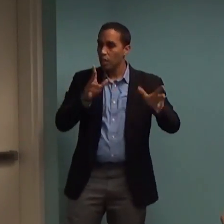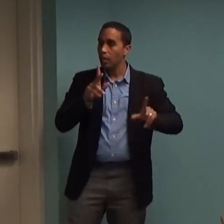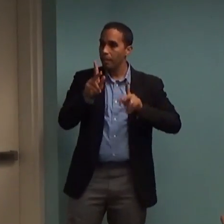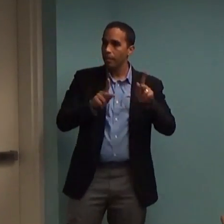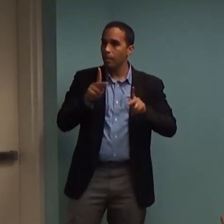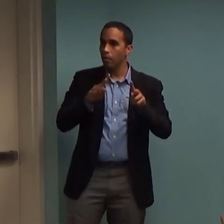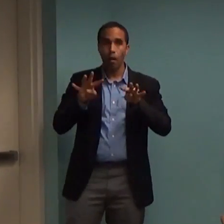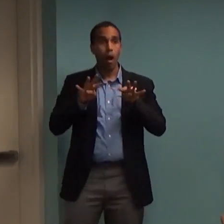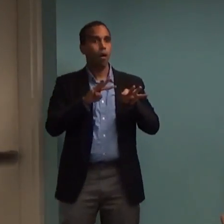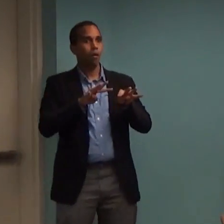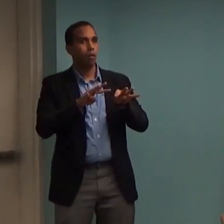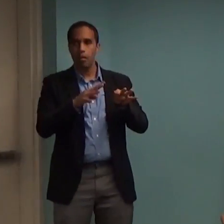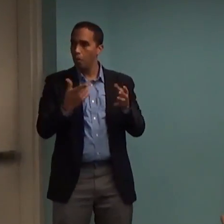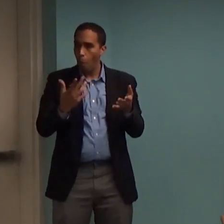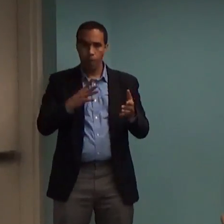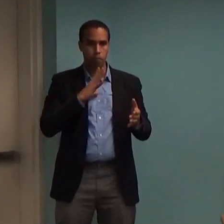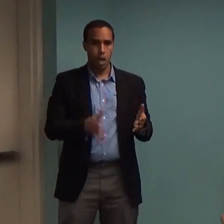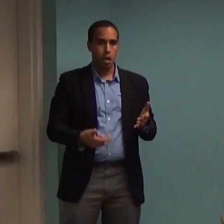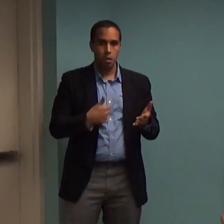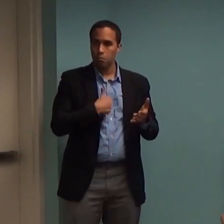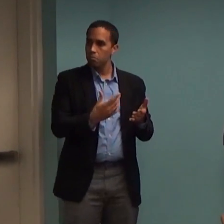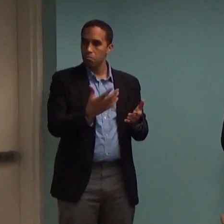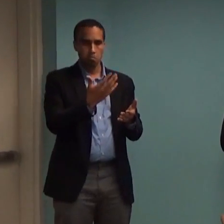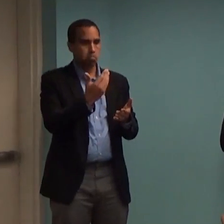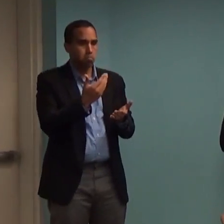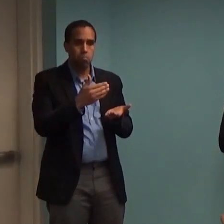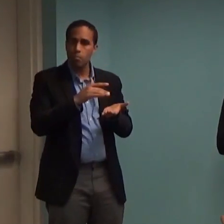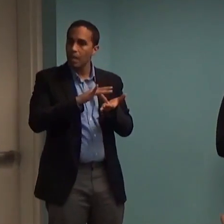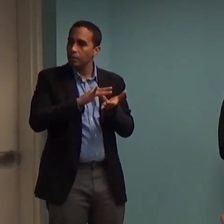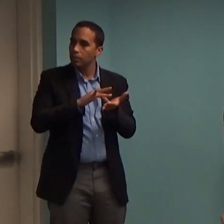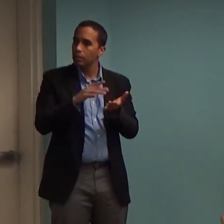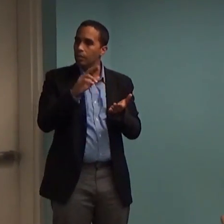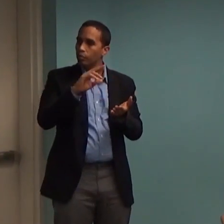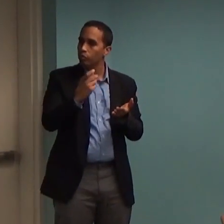people end up getting prescribed medication for emotional and behavioral problems.